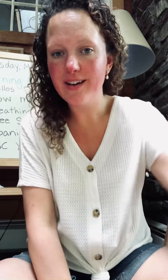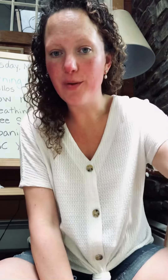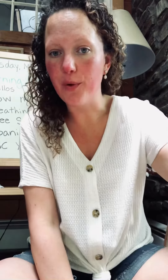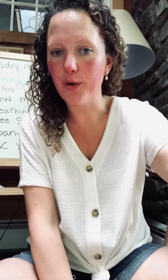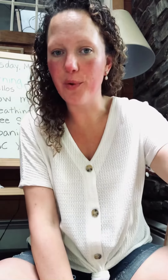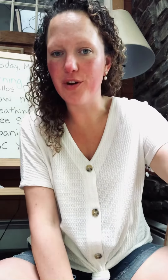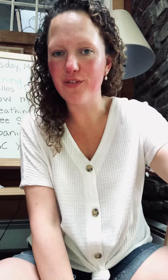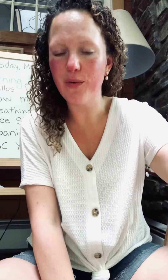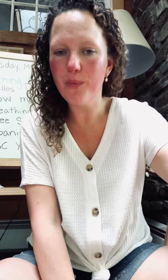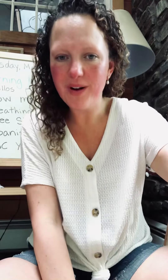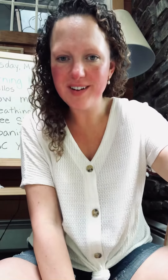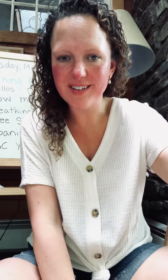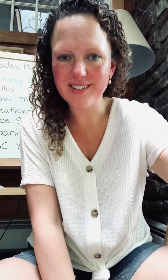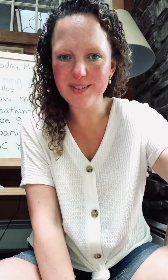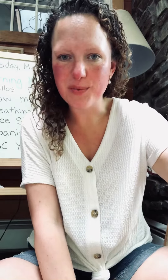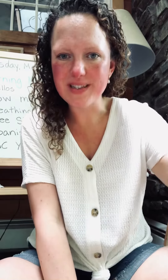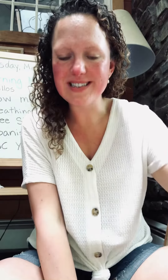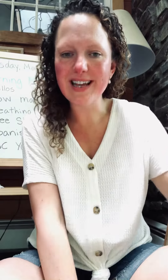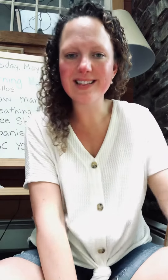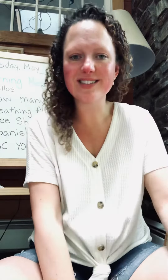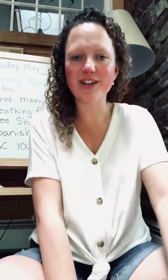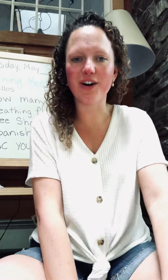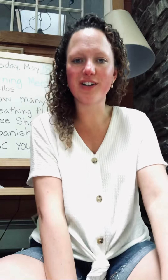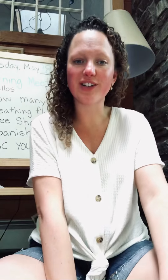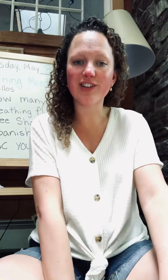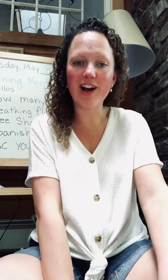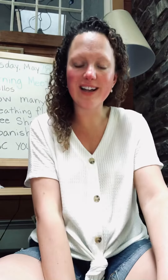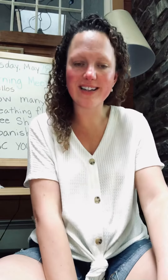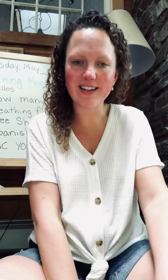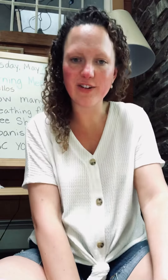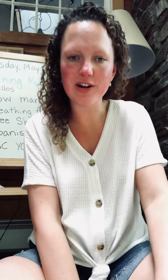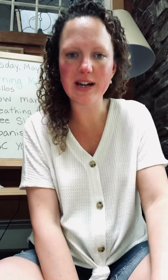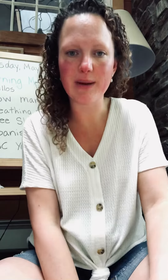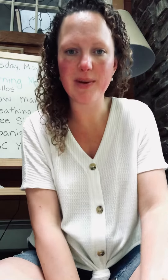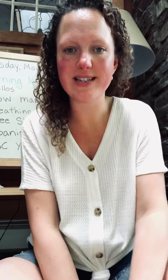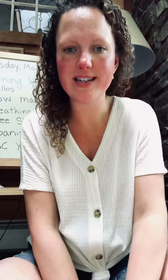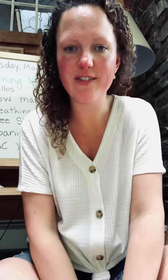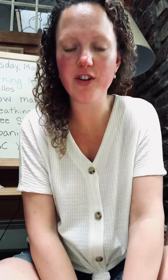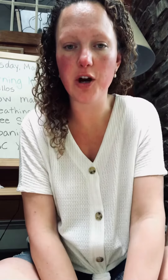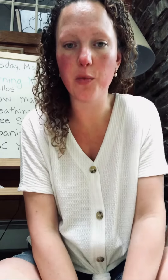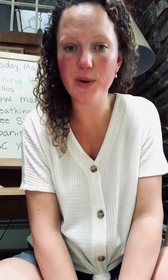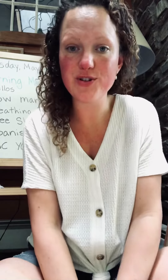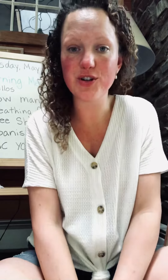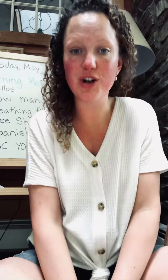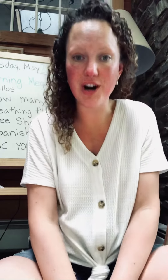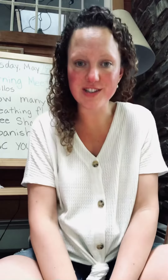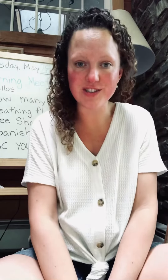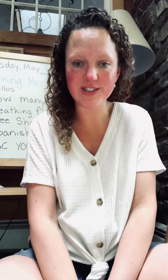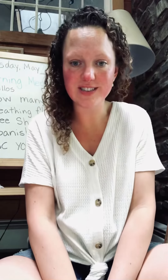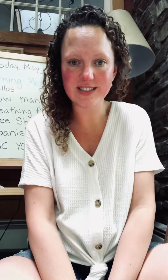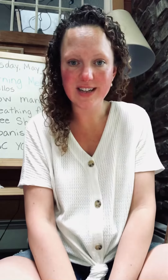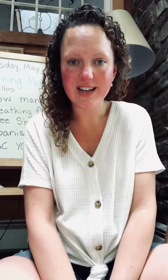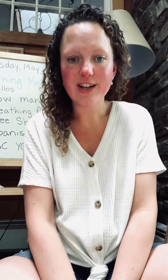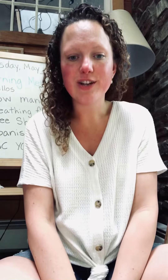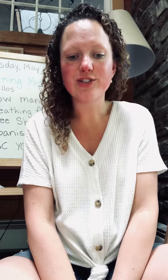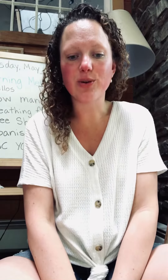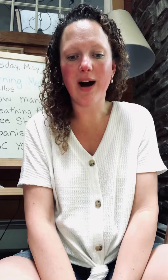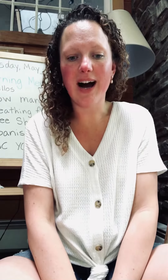What a Wonderful World. We sang this song a lot in kindergarten and we did it for our winter concert. So I